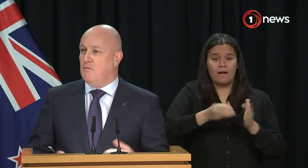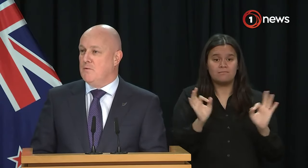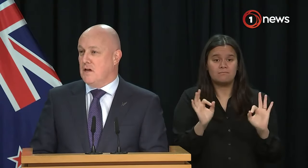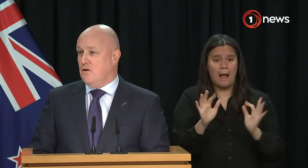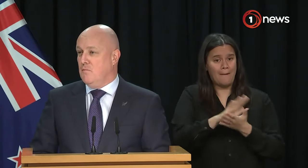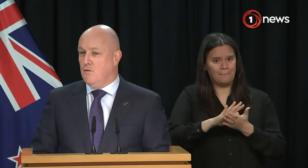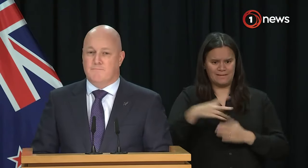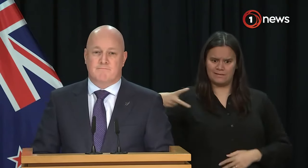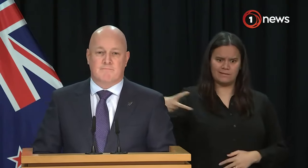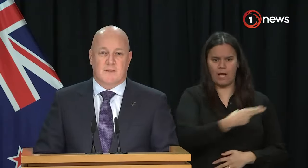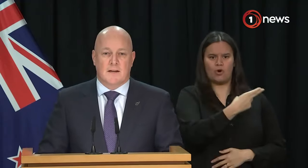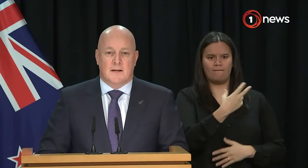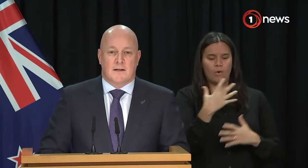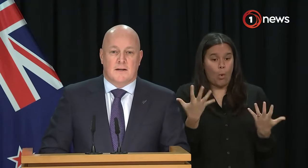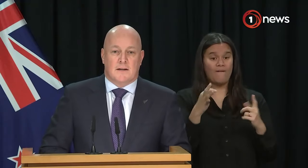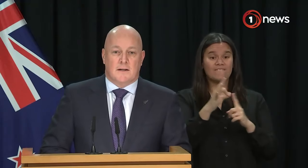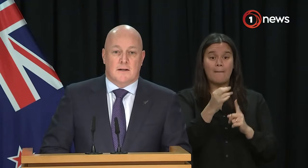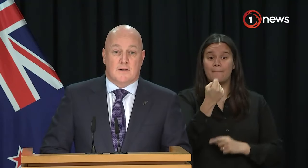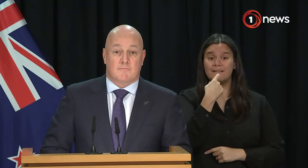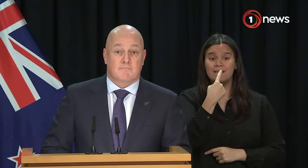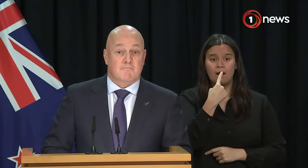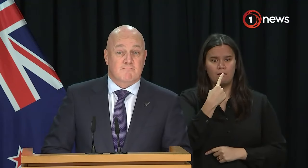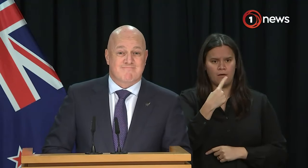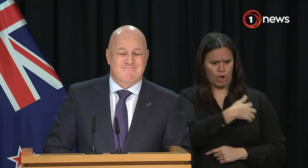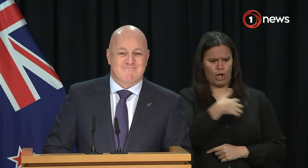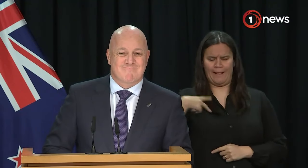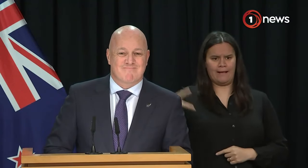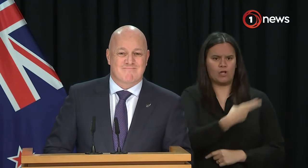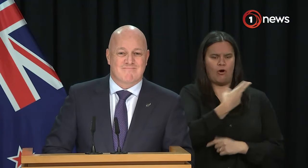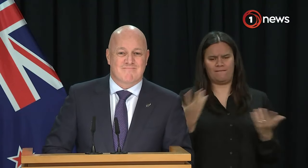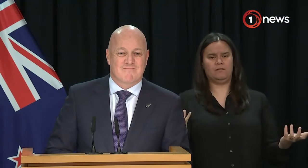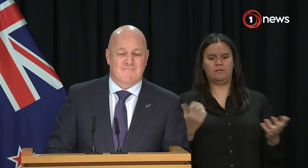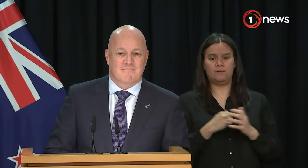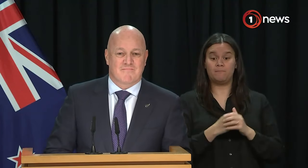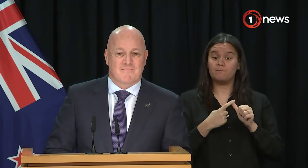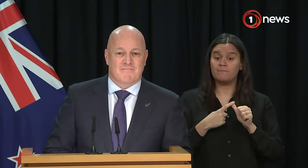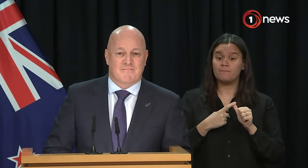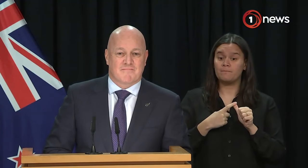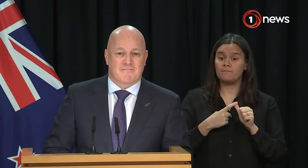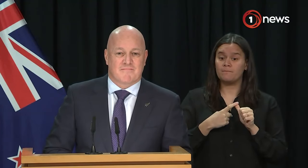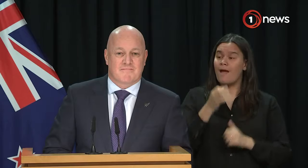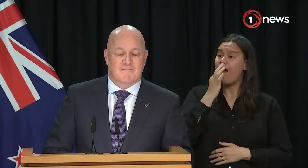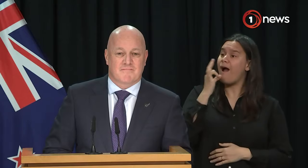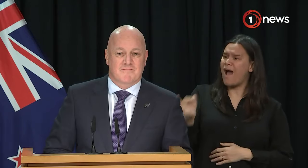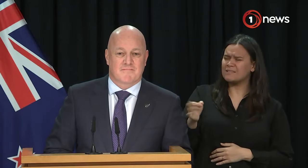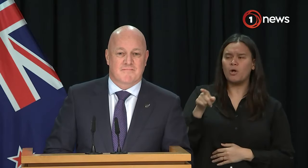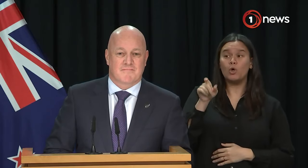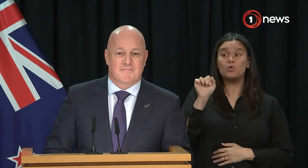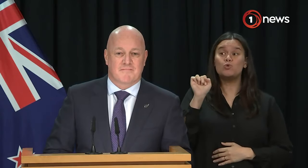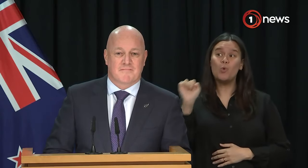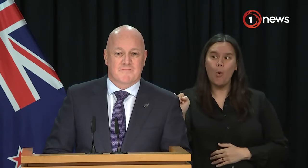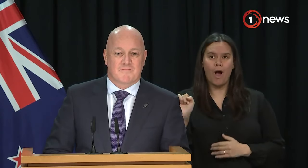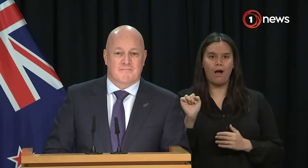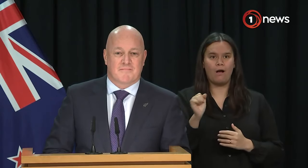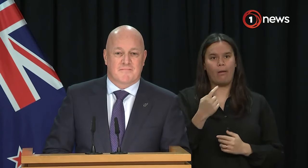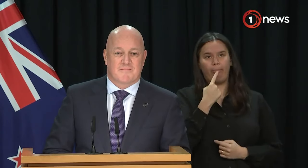been the habit of what was going on before. All of a sudden though, I mean, that's the argument that you're putting forth now is the same argument that the Labour